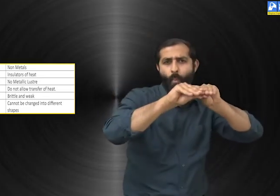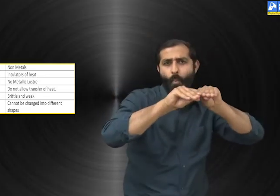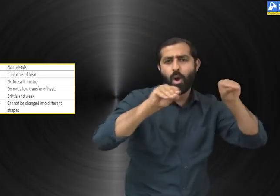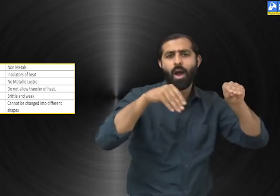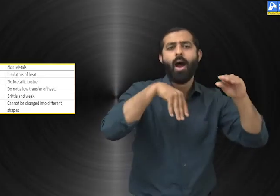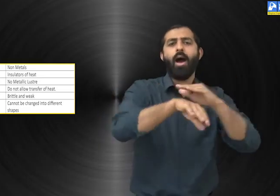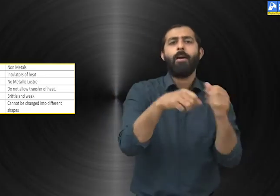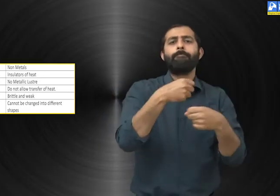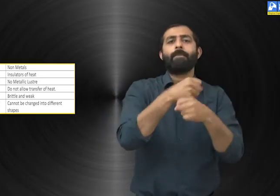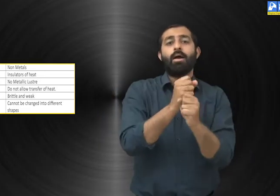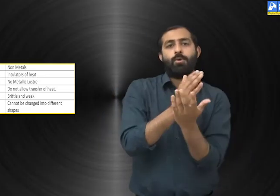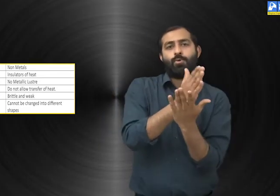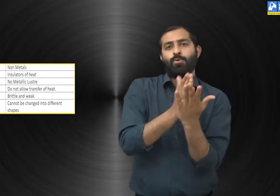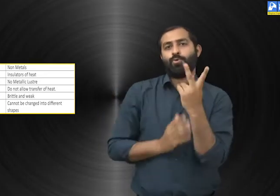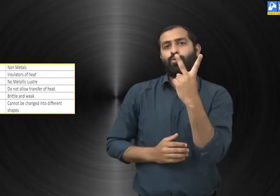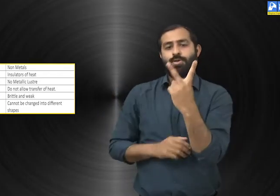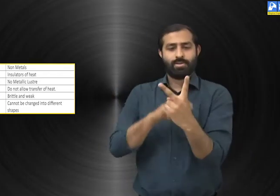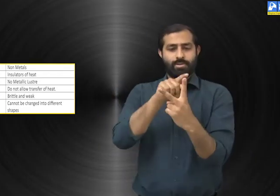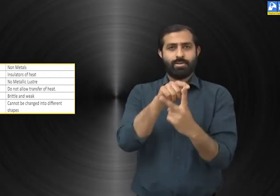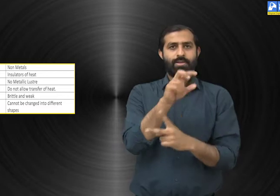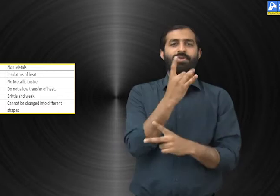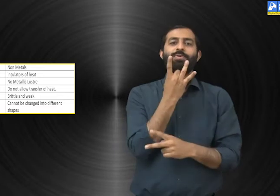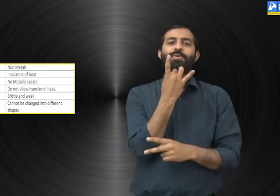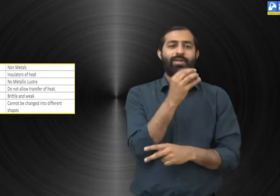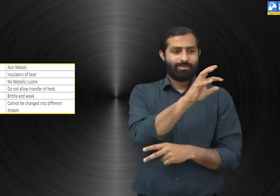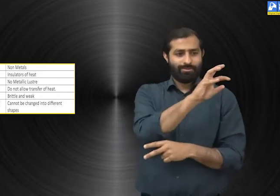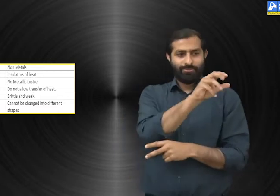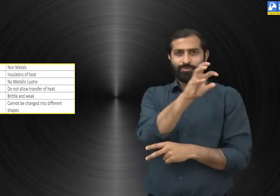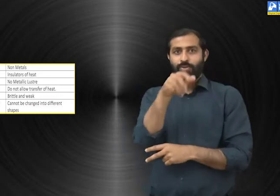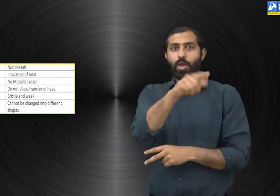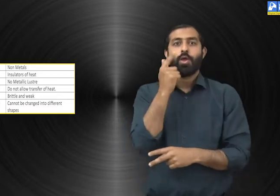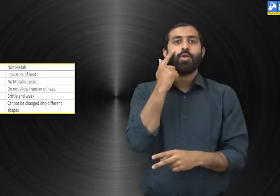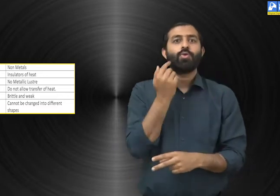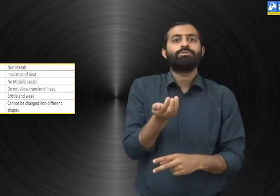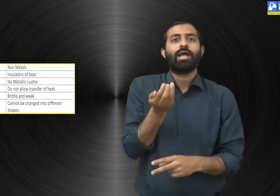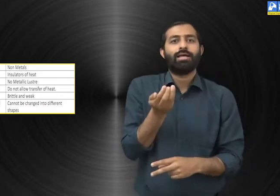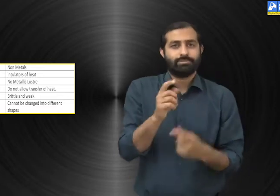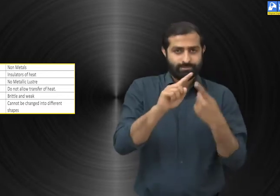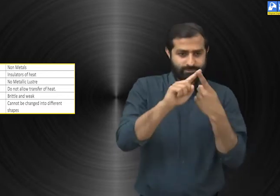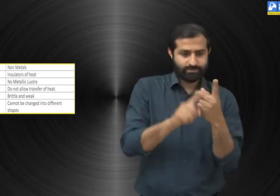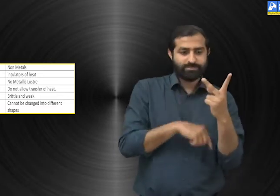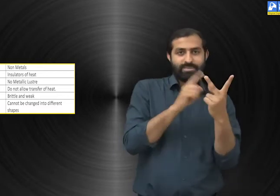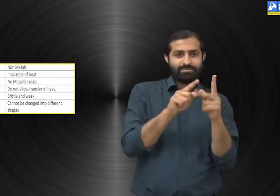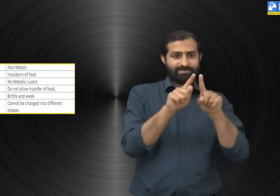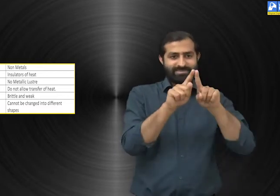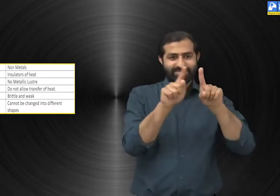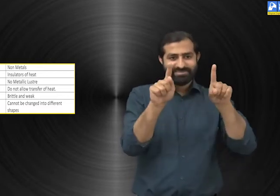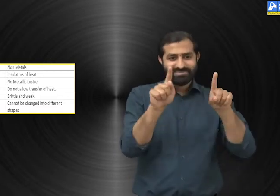into various forms and shapes. For example, gold coins, gold